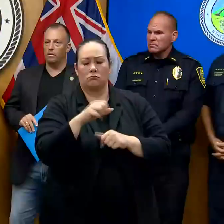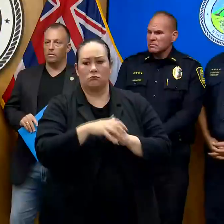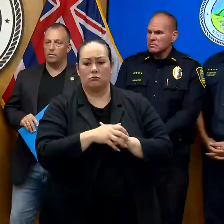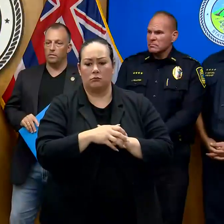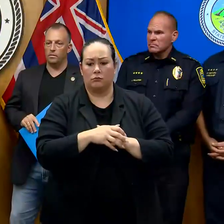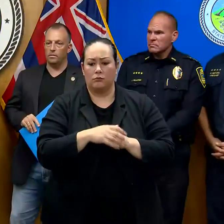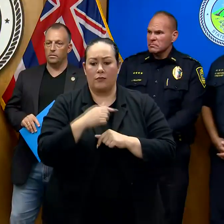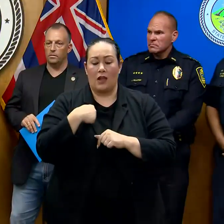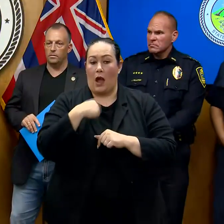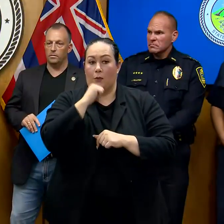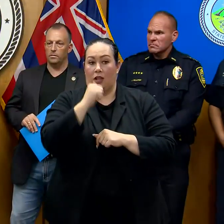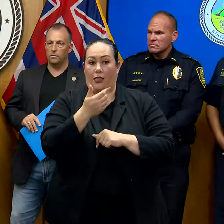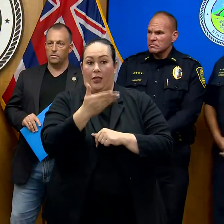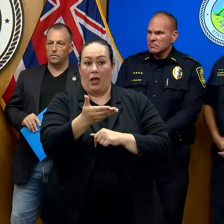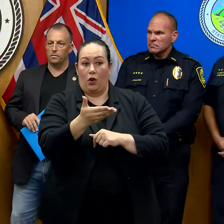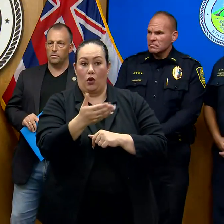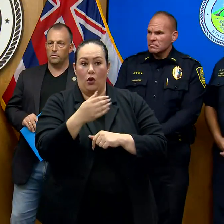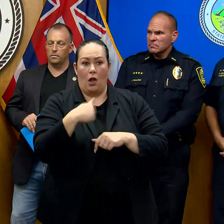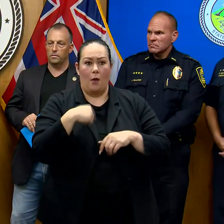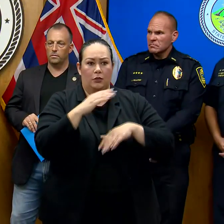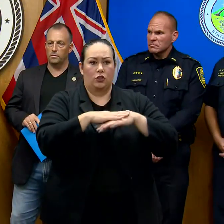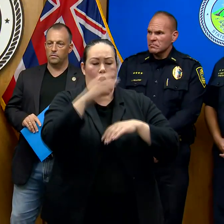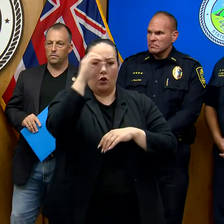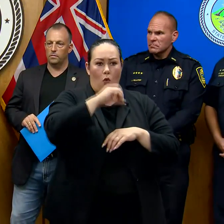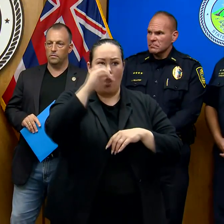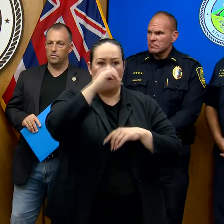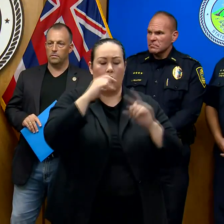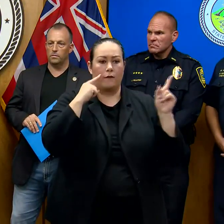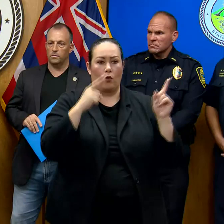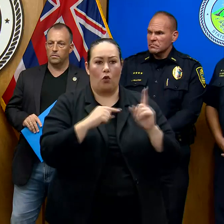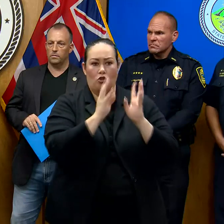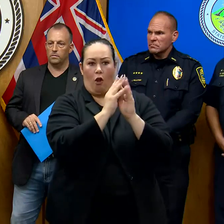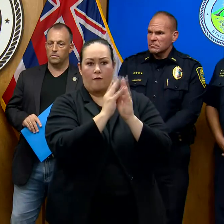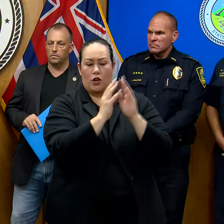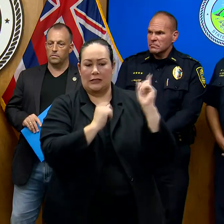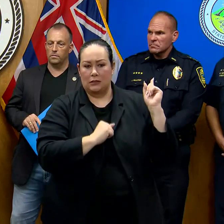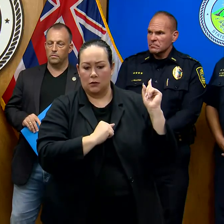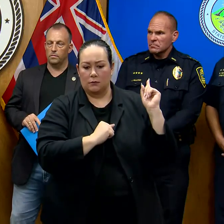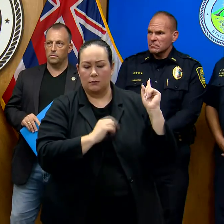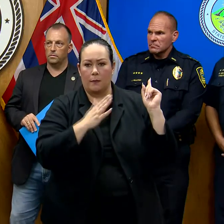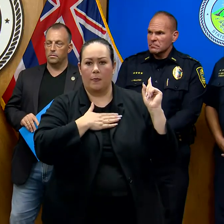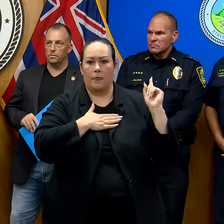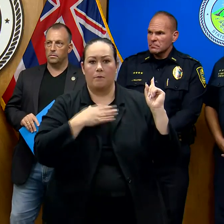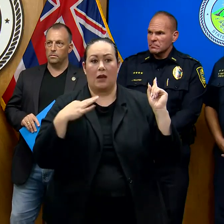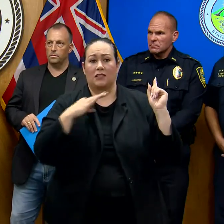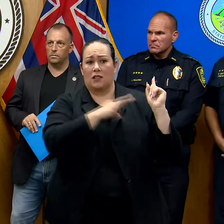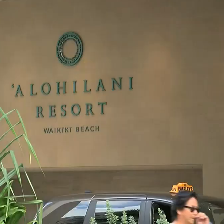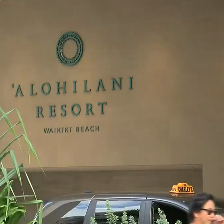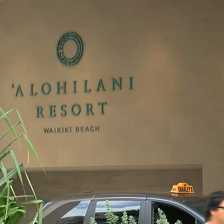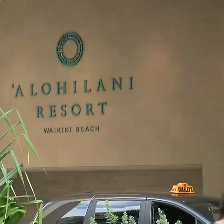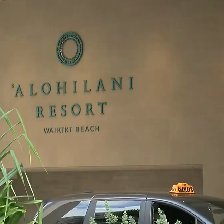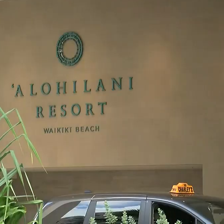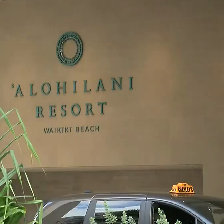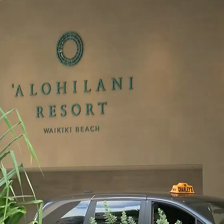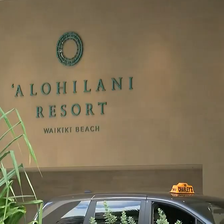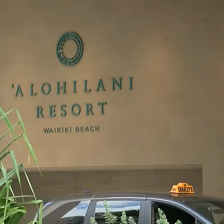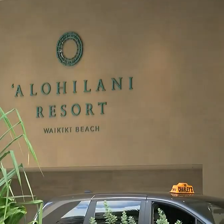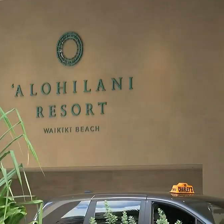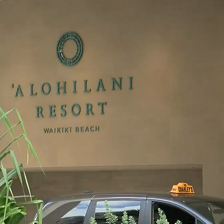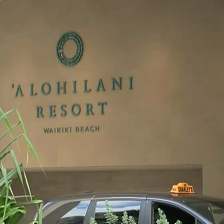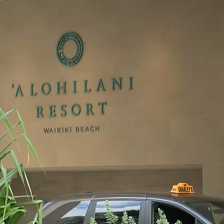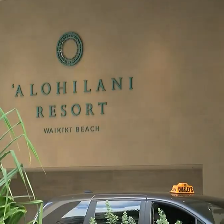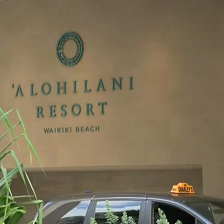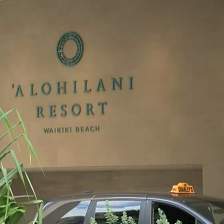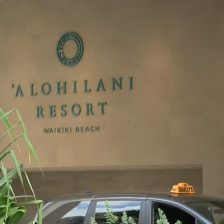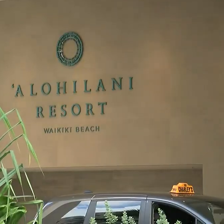I was not there that night. I was in Oahu attending a conference. According to documents obtained by H&N Investigates, Ndaya was in